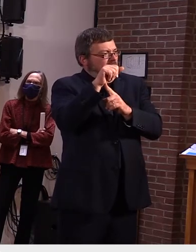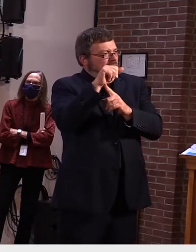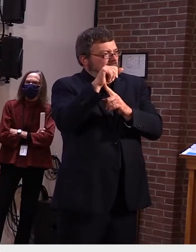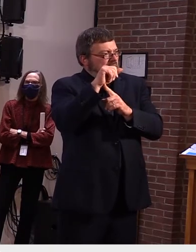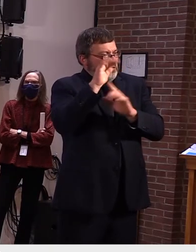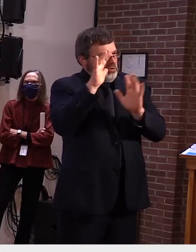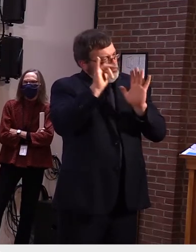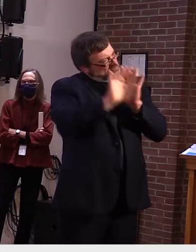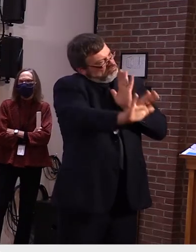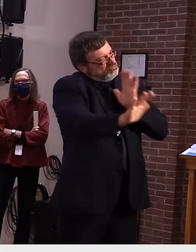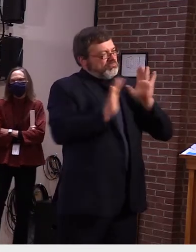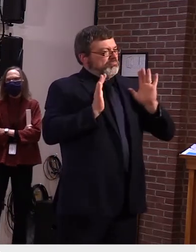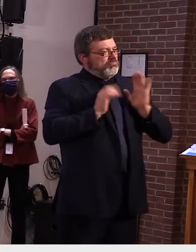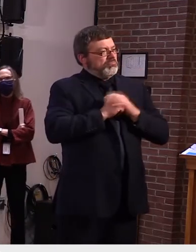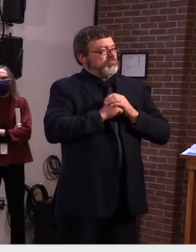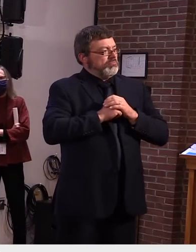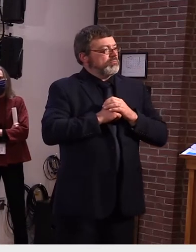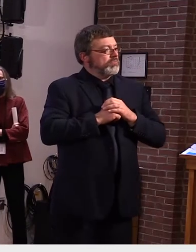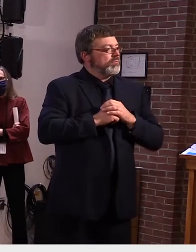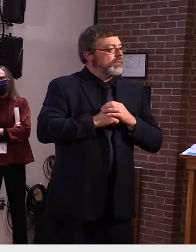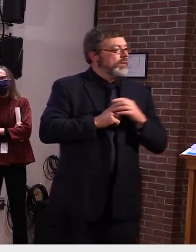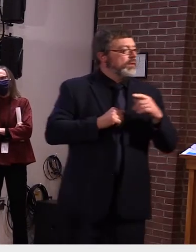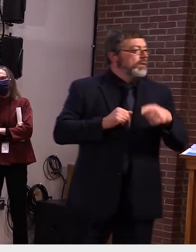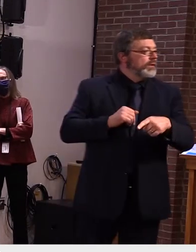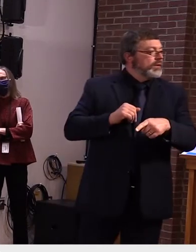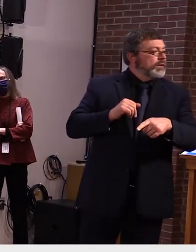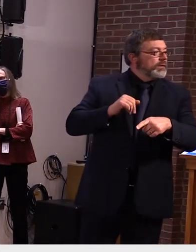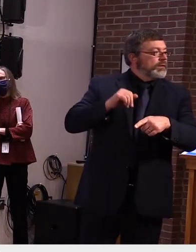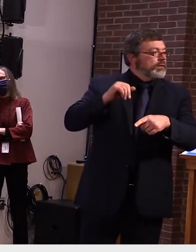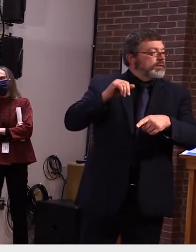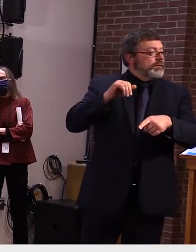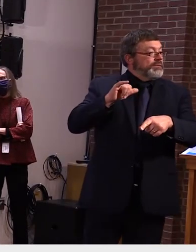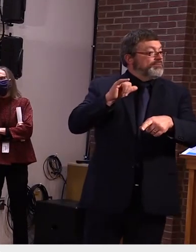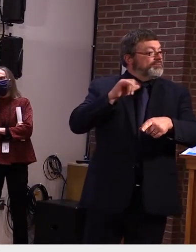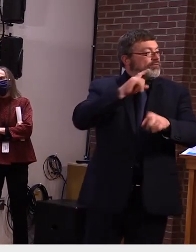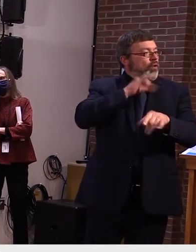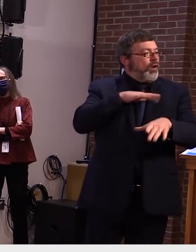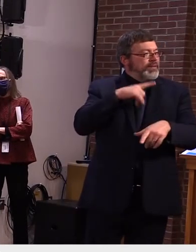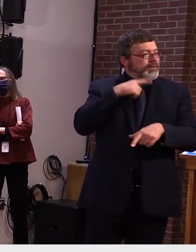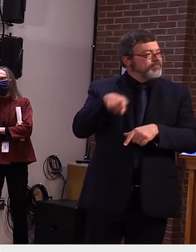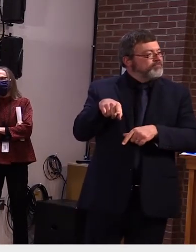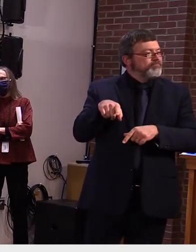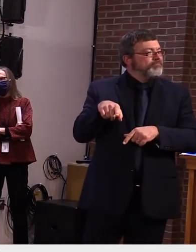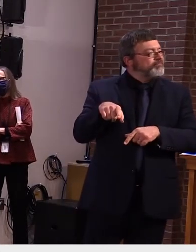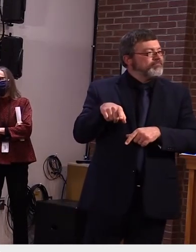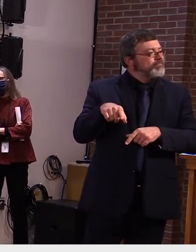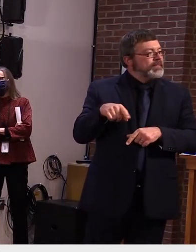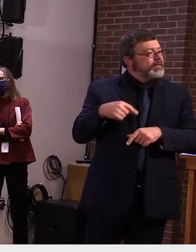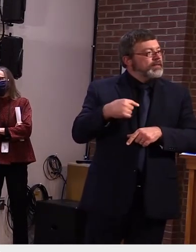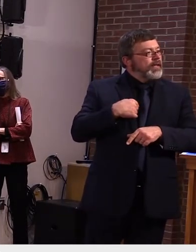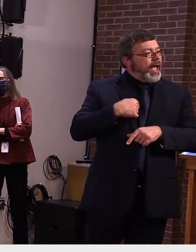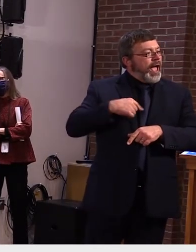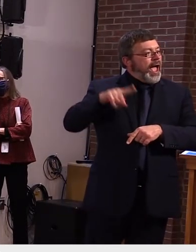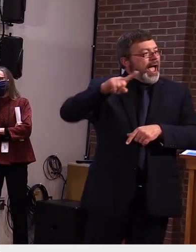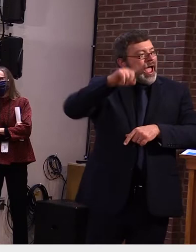that no that's great we've asked multiple times and have not heard once in the health department so uh